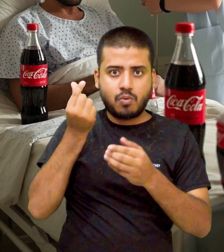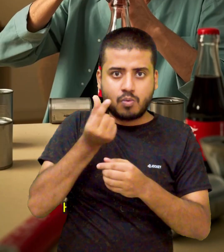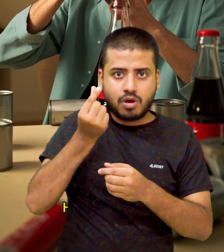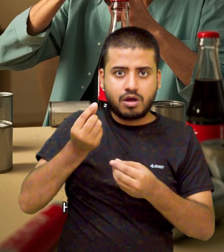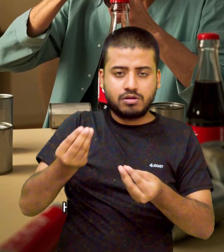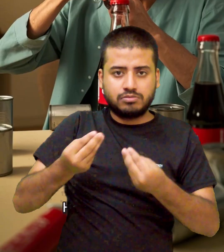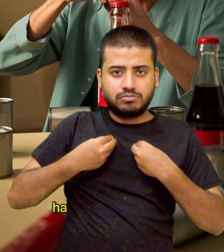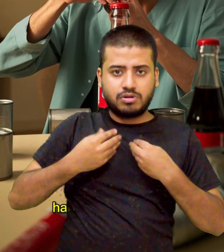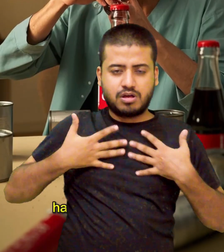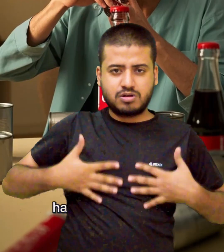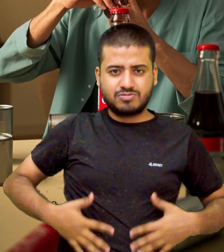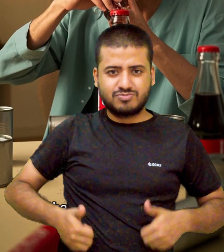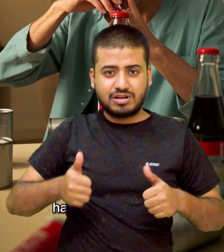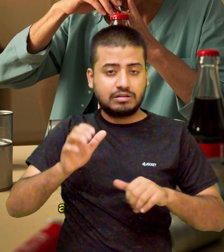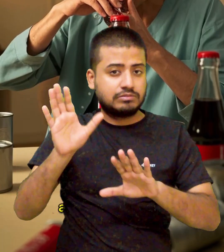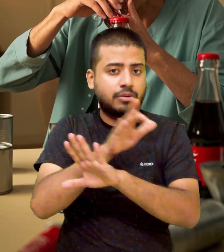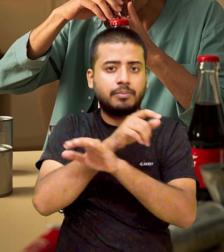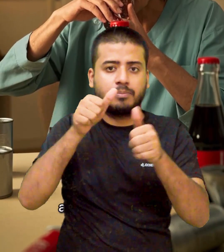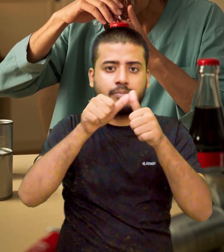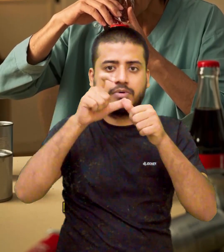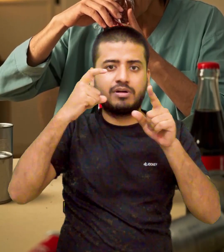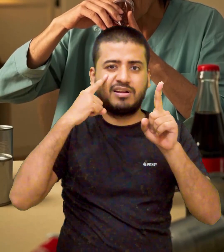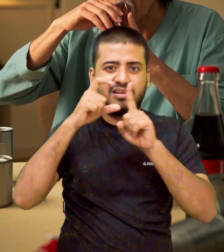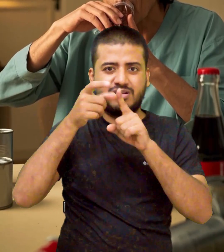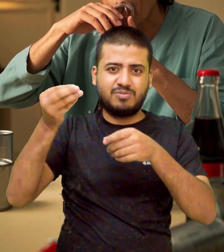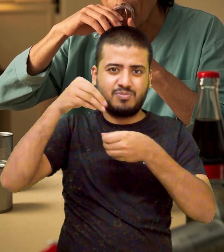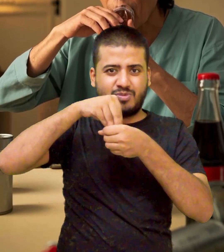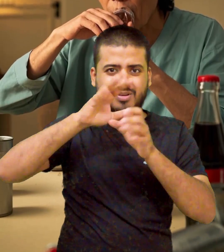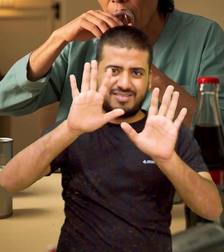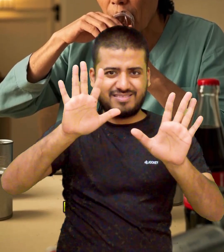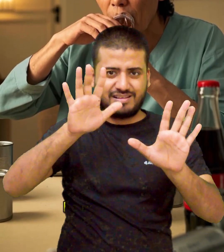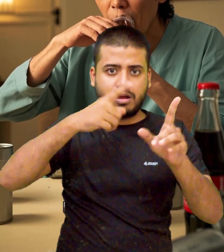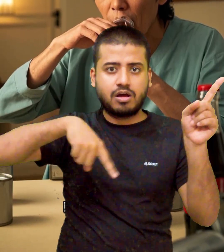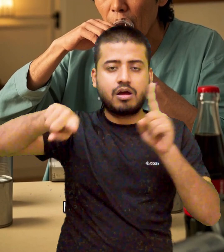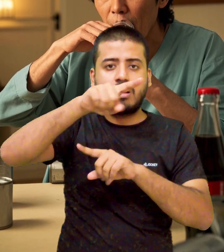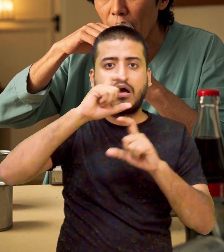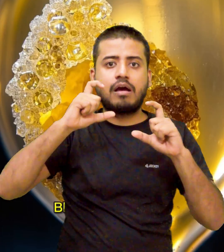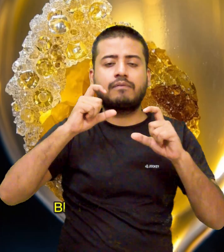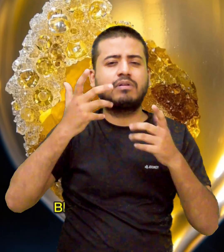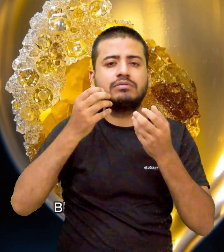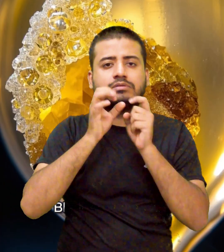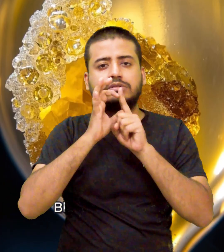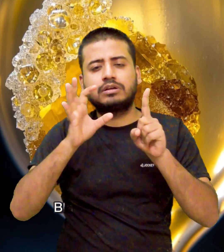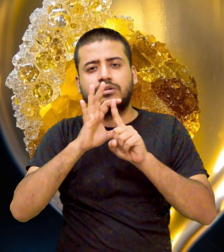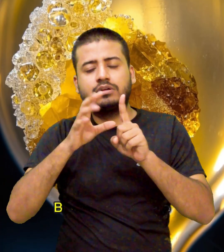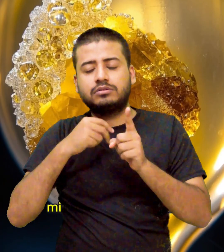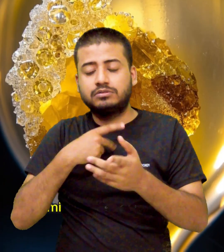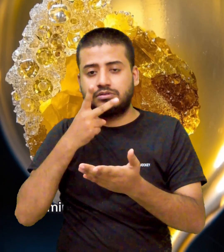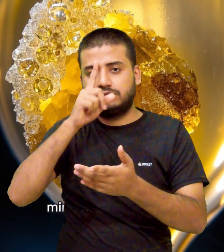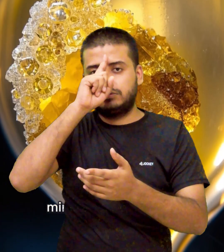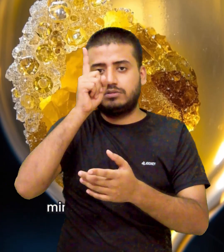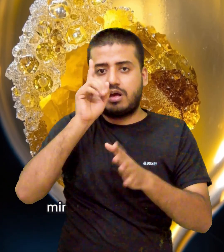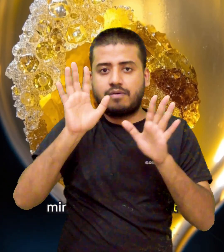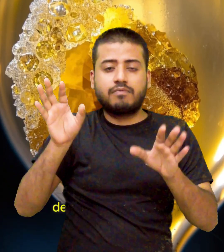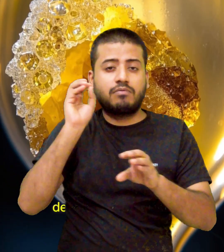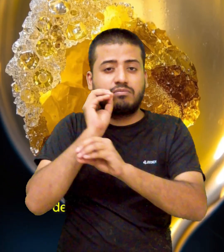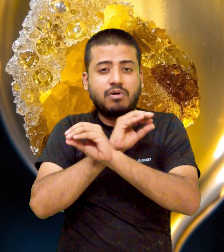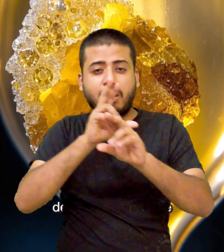formation of kidney stones. Fructose. Sugar-sweetened colas contain fructose, which can be metabolized into oxalate,